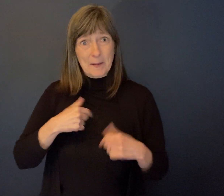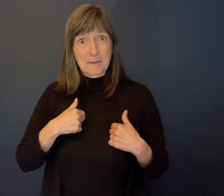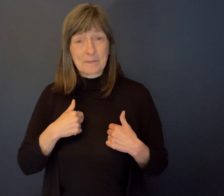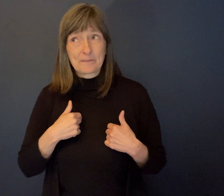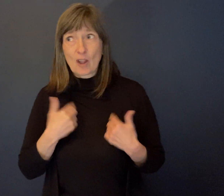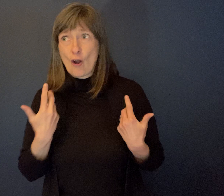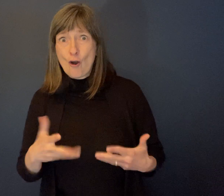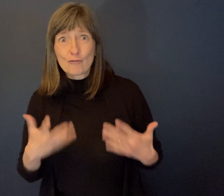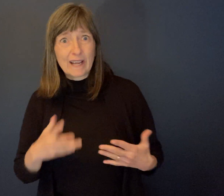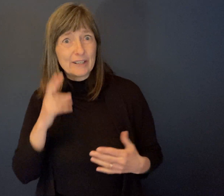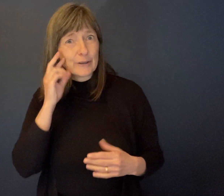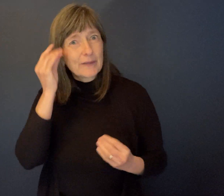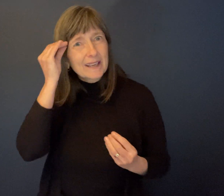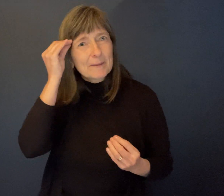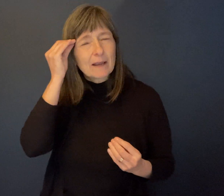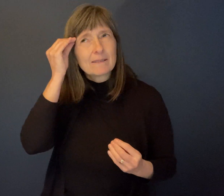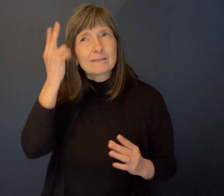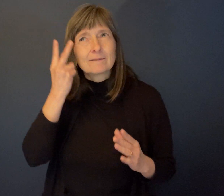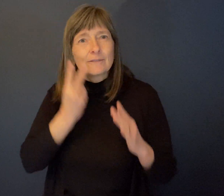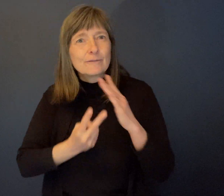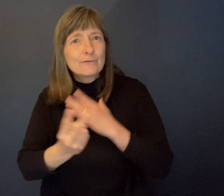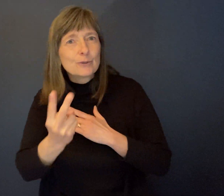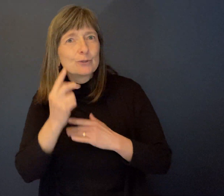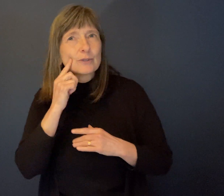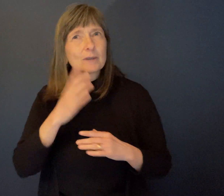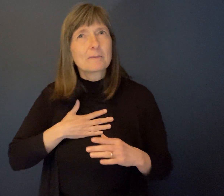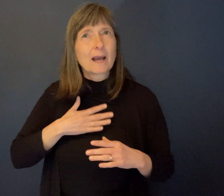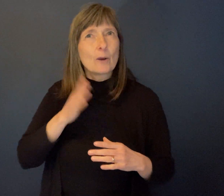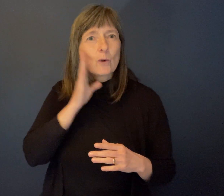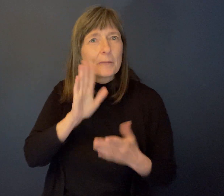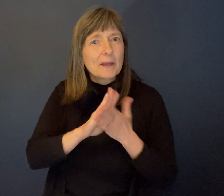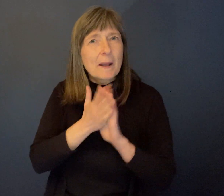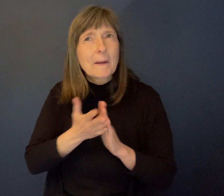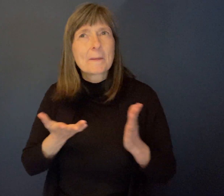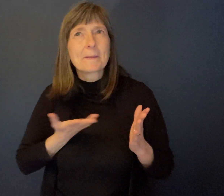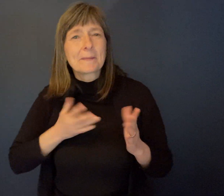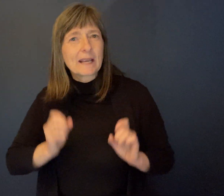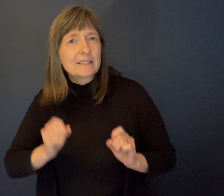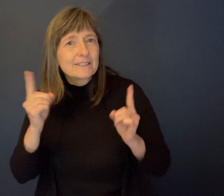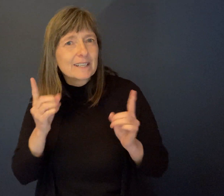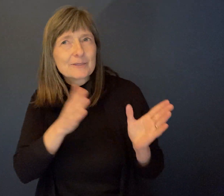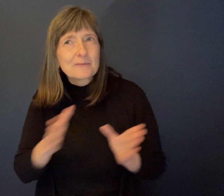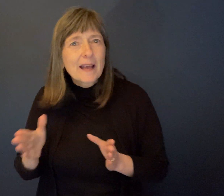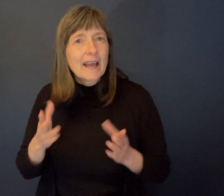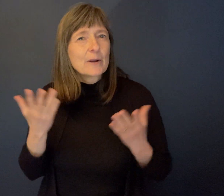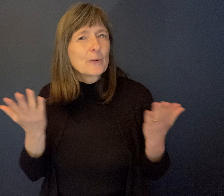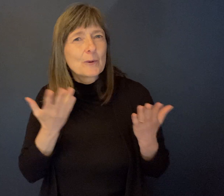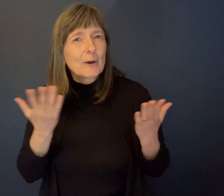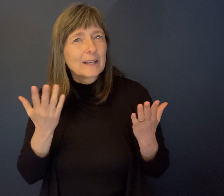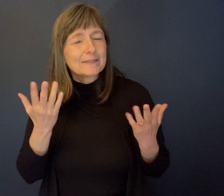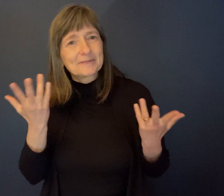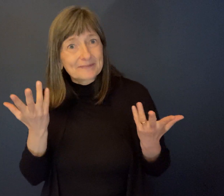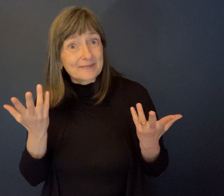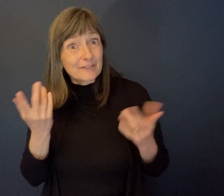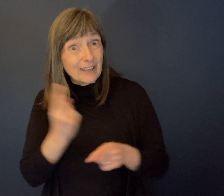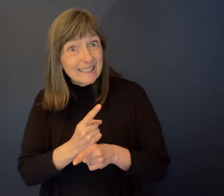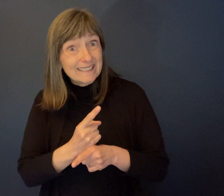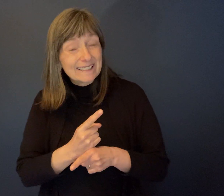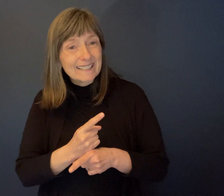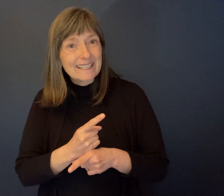who are going to be when you grow up kind of thing, kind of education, what are your aspirations? And, uh, so, you know, things change a little bit when you know you've